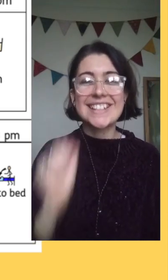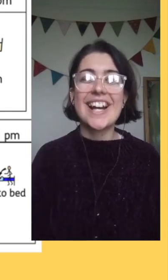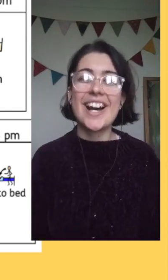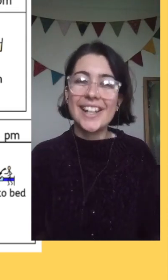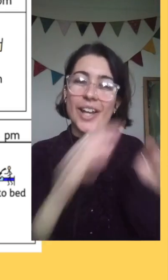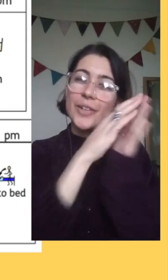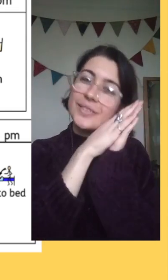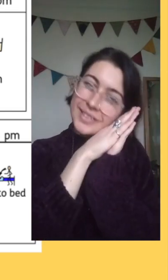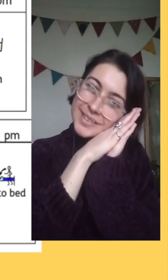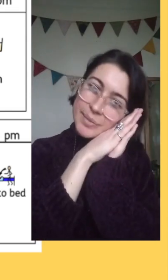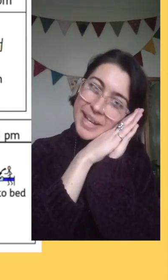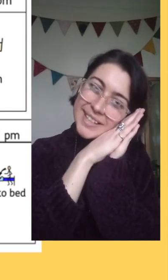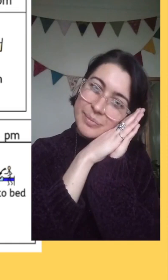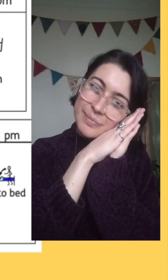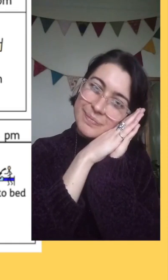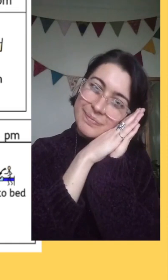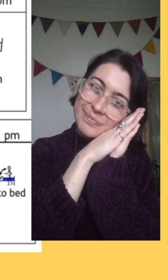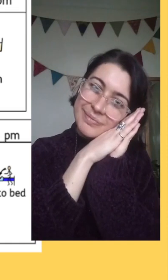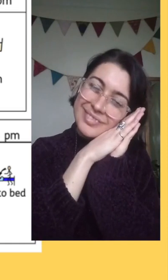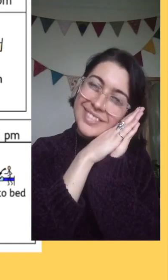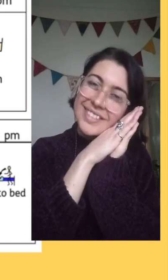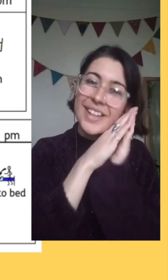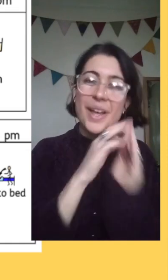Yes, I go to bed.